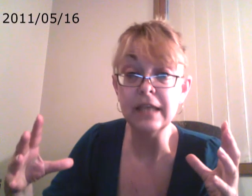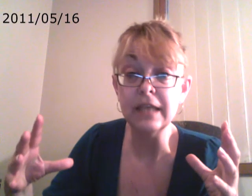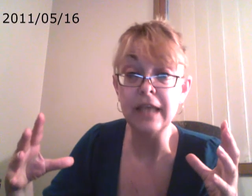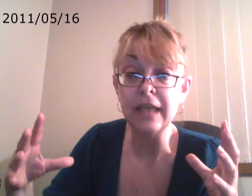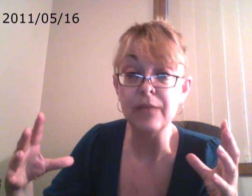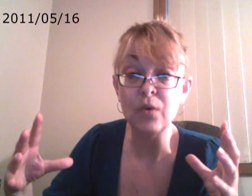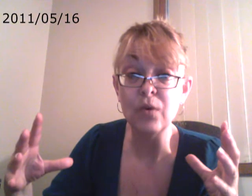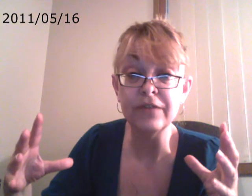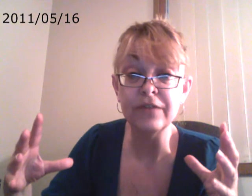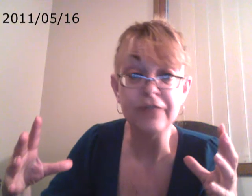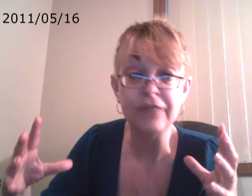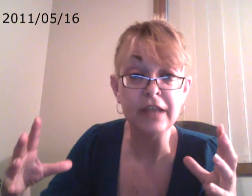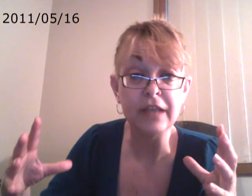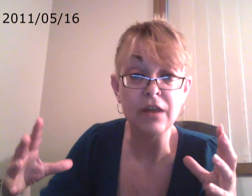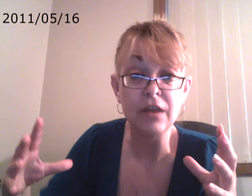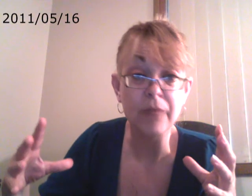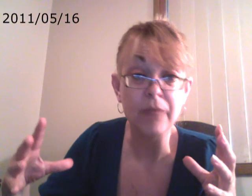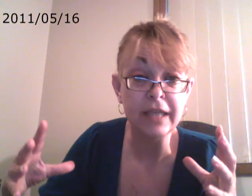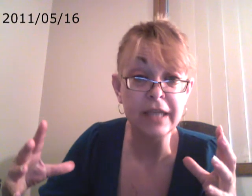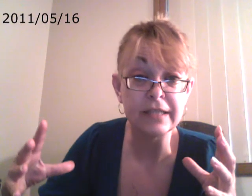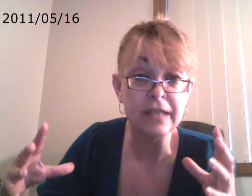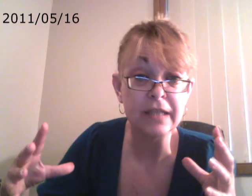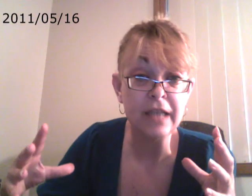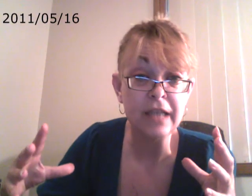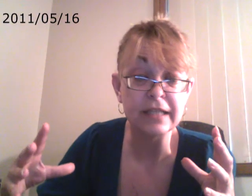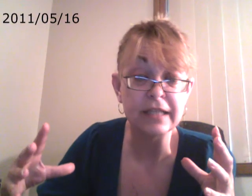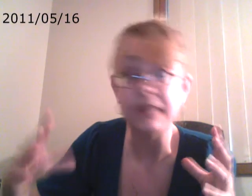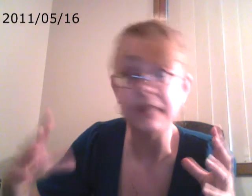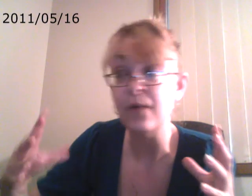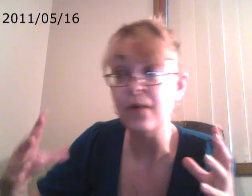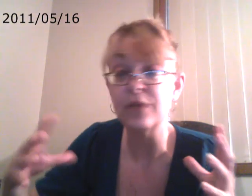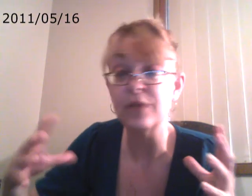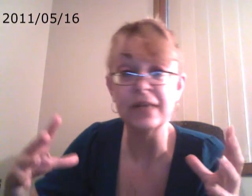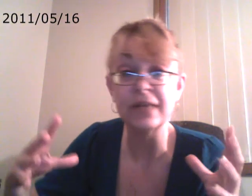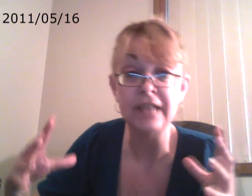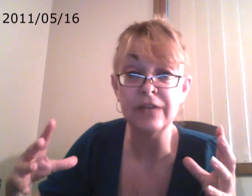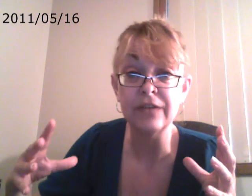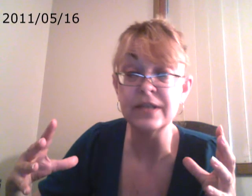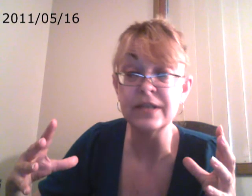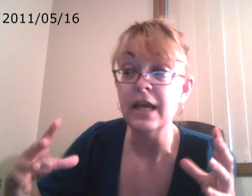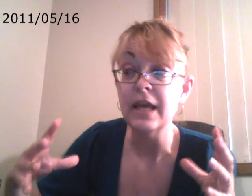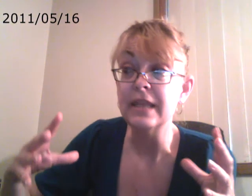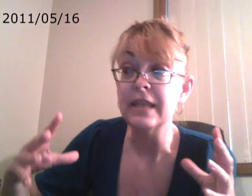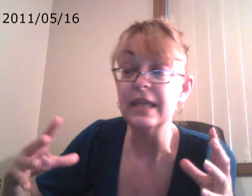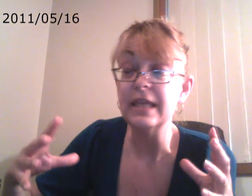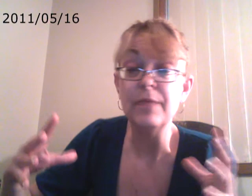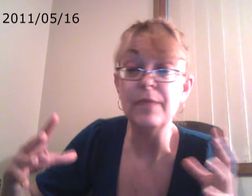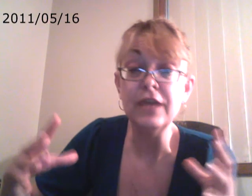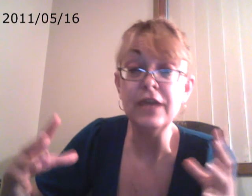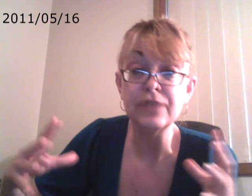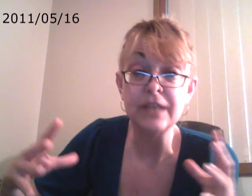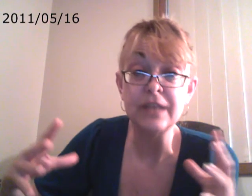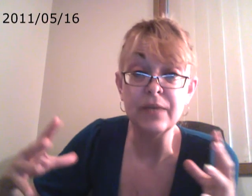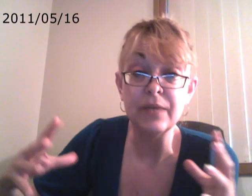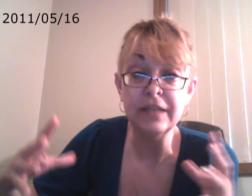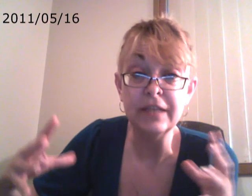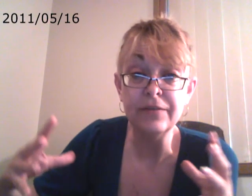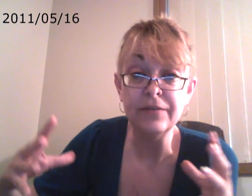had more of an effect on my kids than I did. And if I want to break cycles, the matrix that we live in right